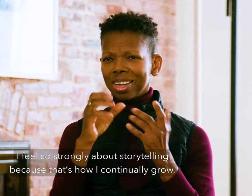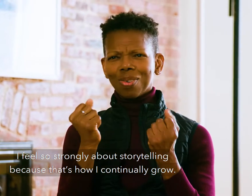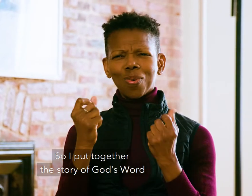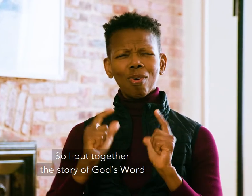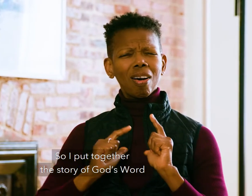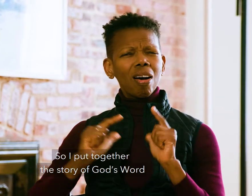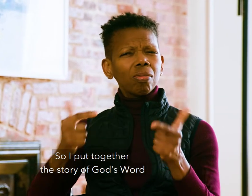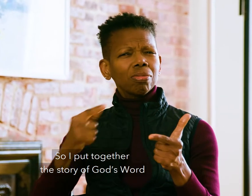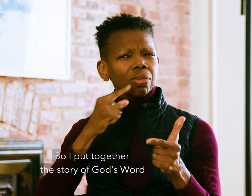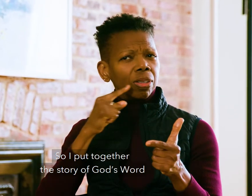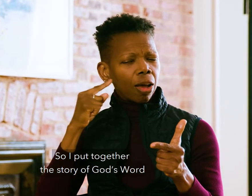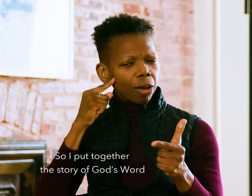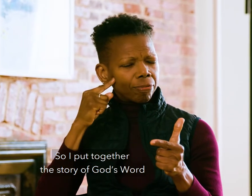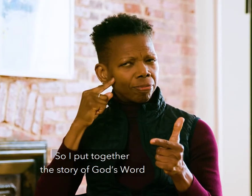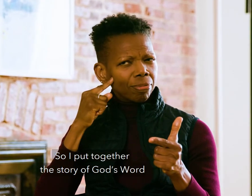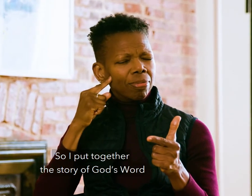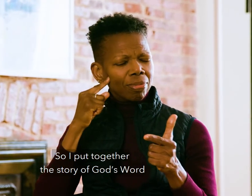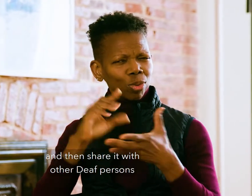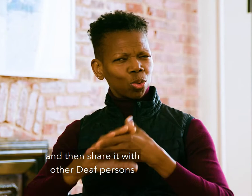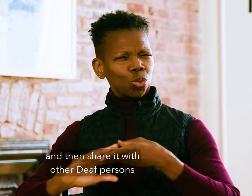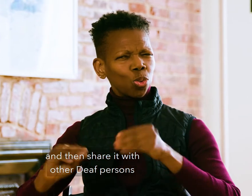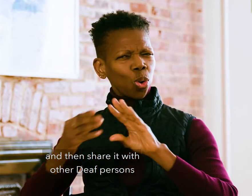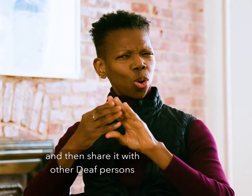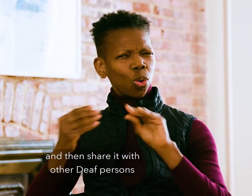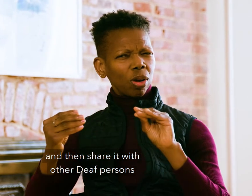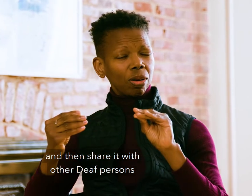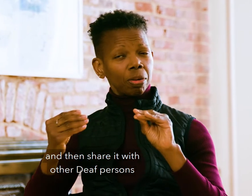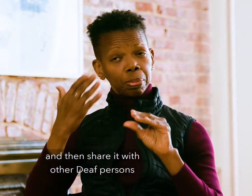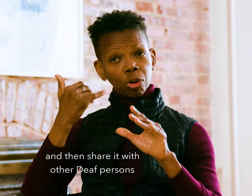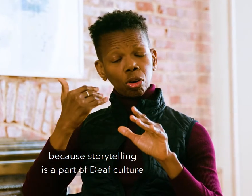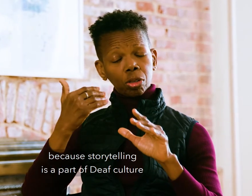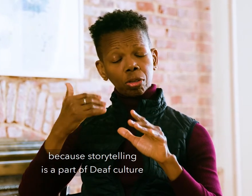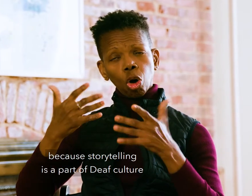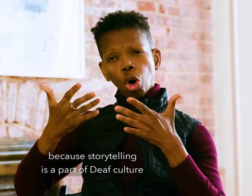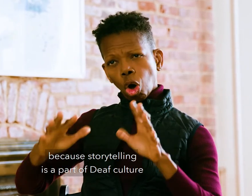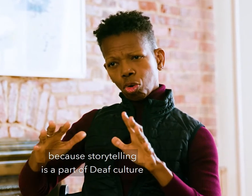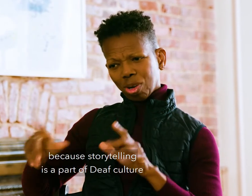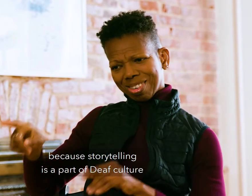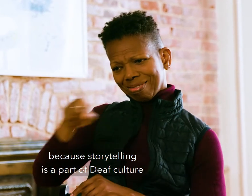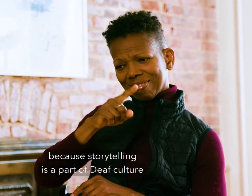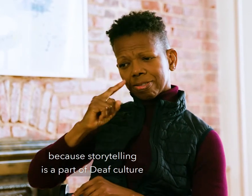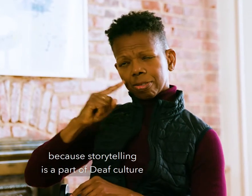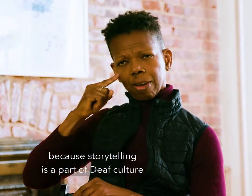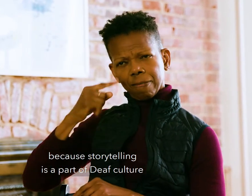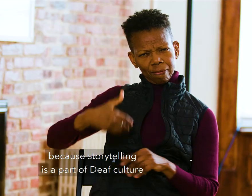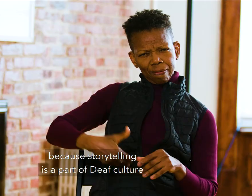So I put together the story of God's Word and then share it with other deaf persons because